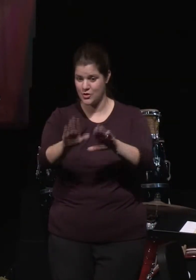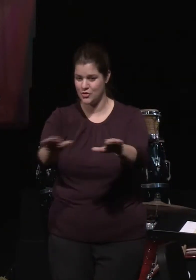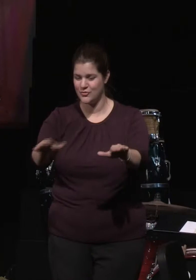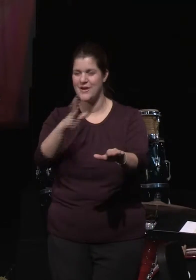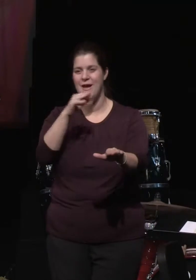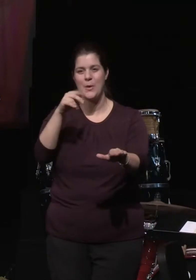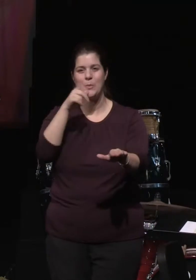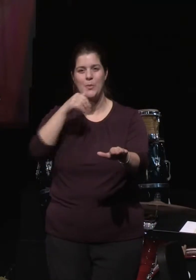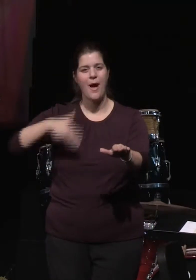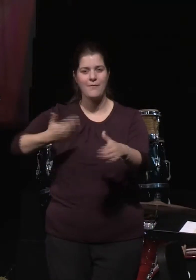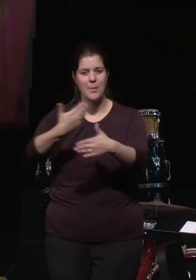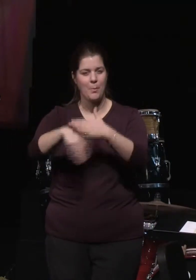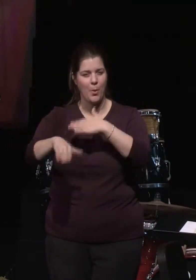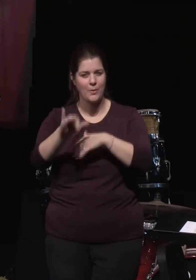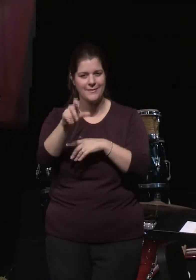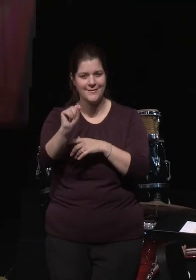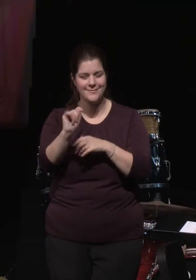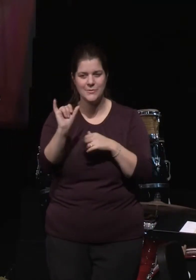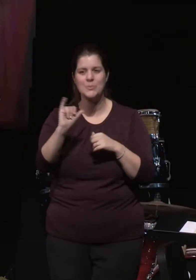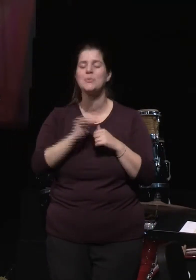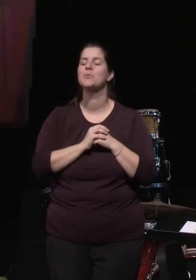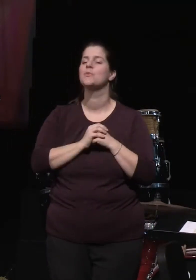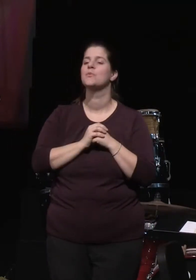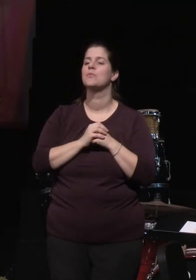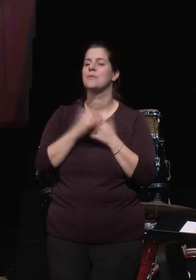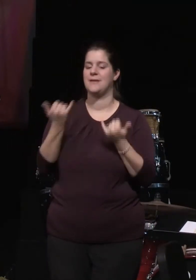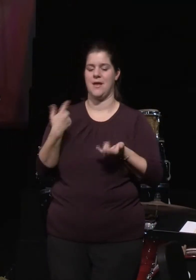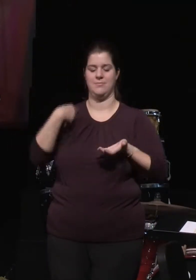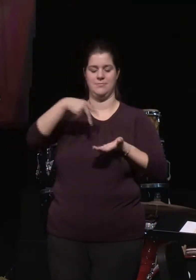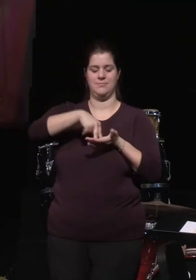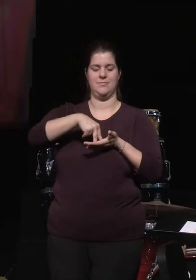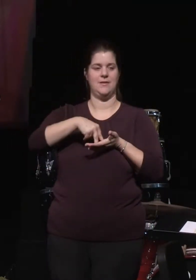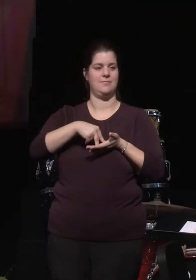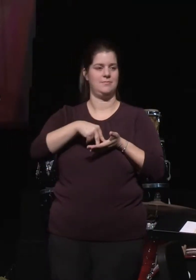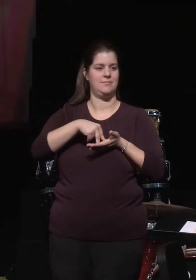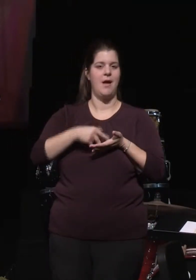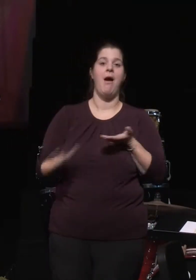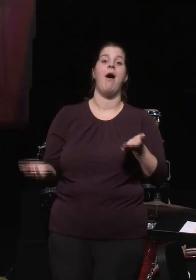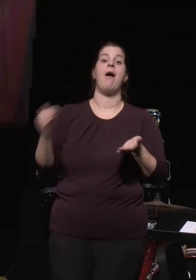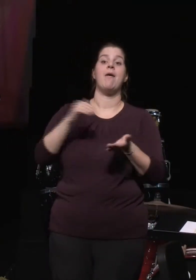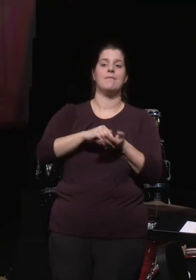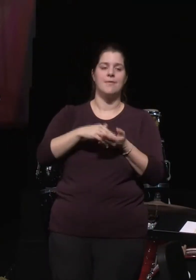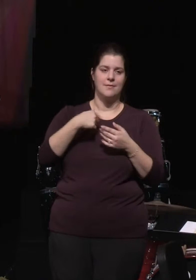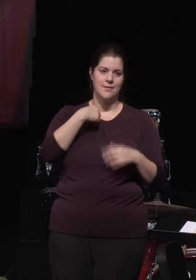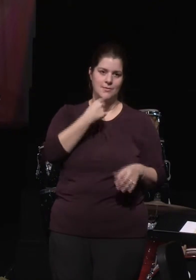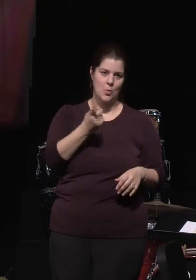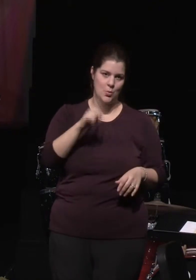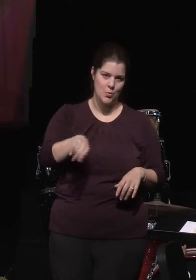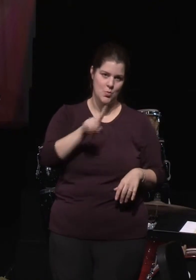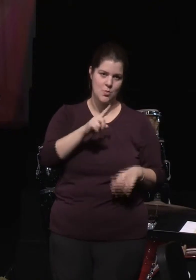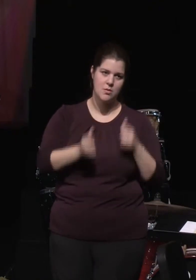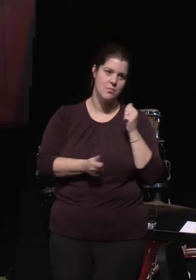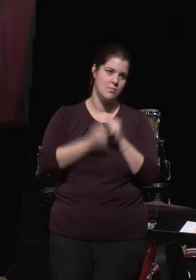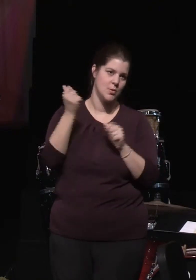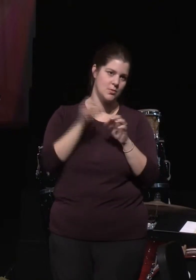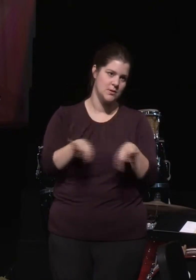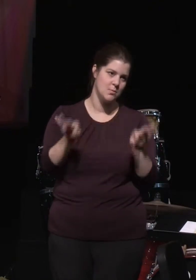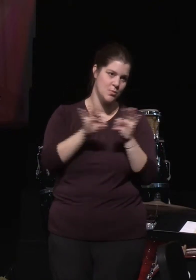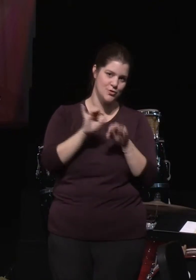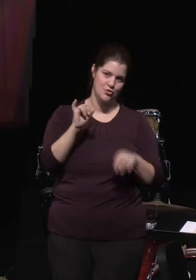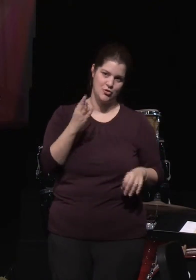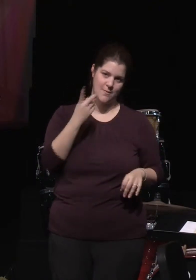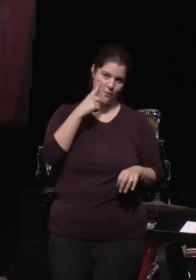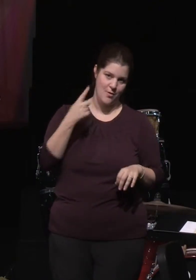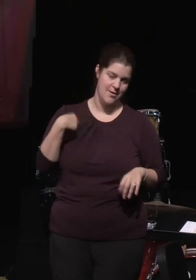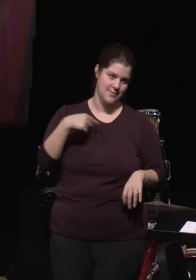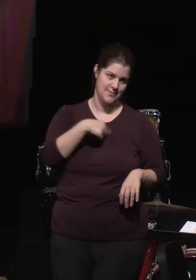not met yet. And I stand here again saying that I believe that the most important job that we have